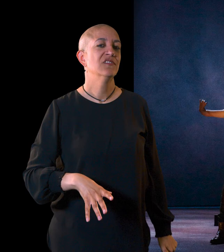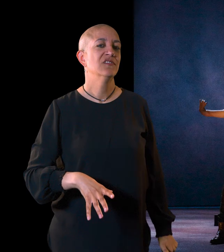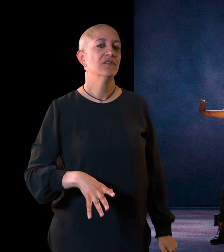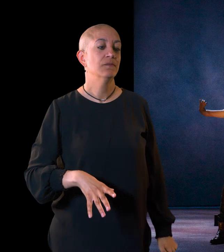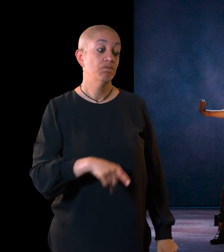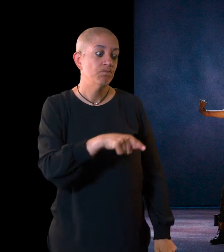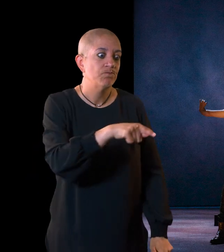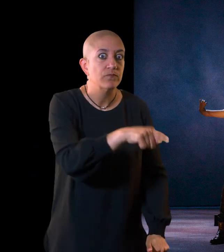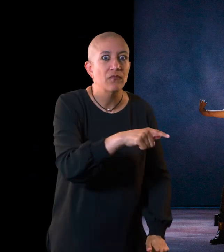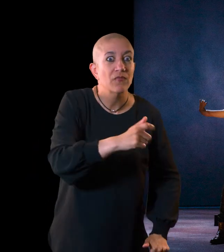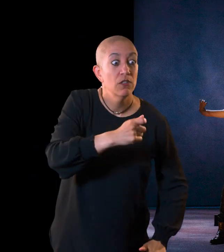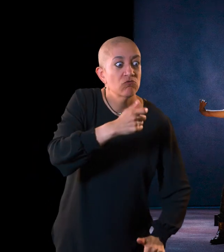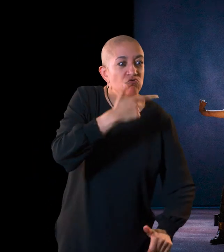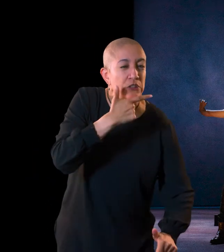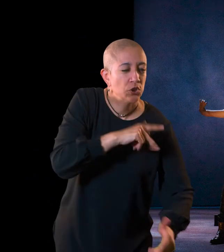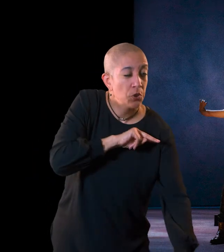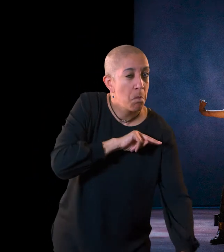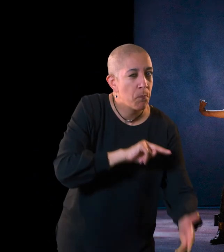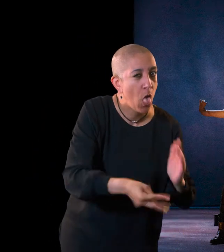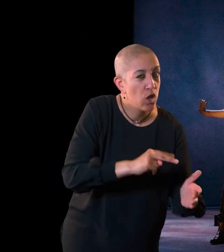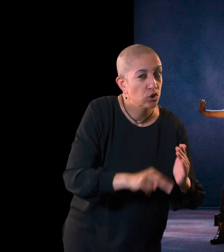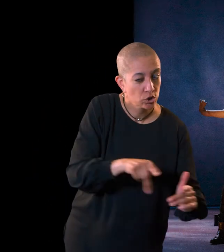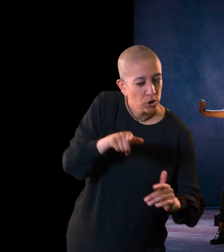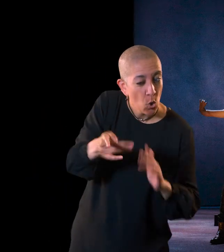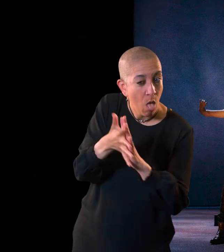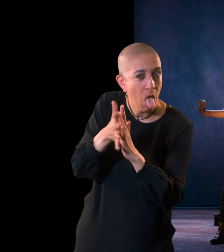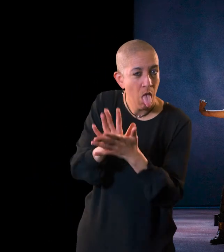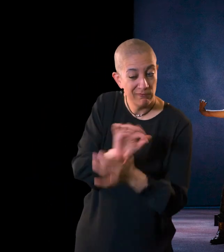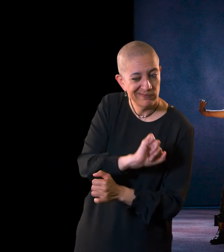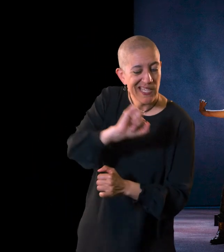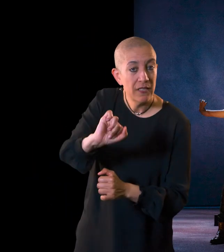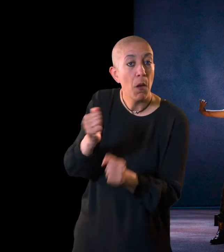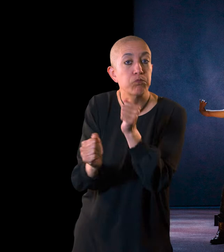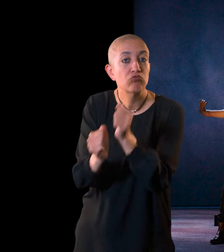Richard makes a plot to frame his brother George Duke of Clarence for treason